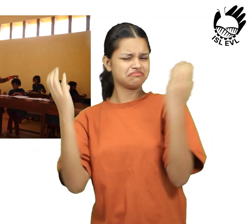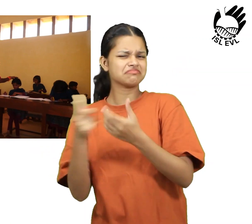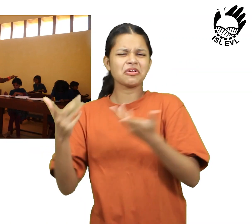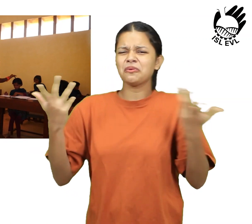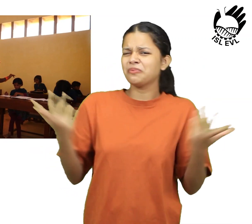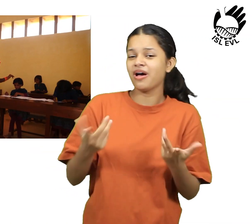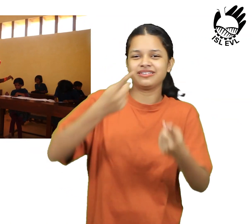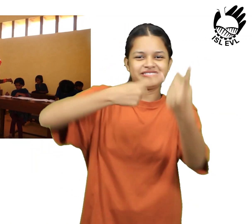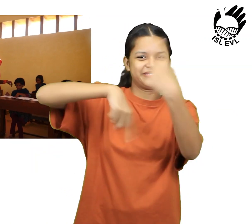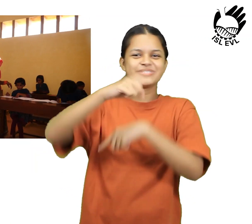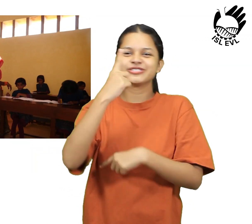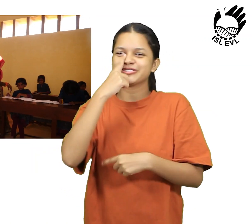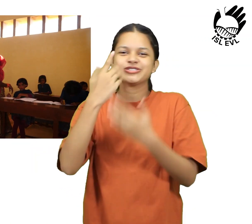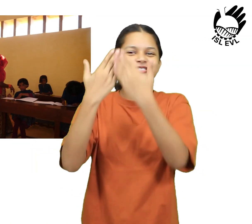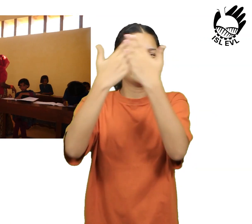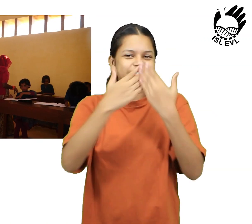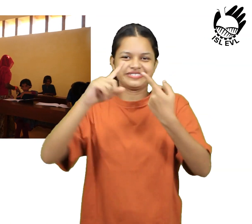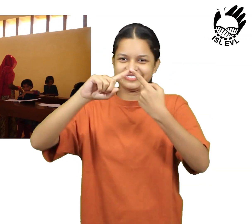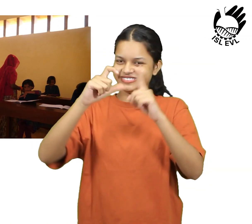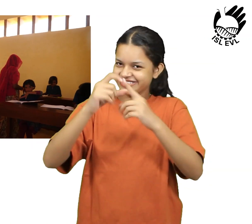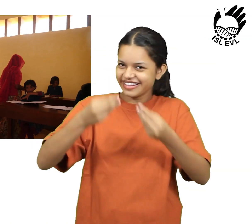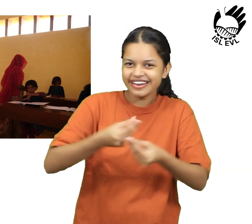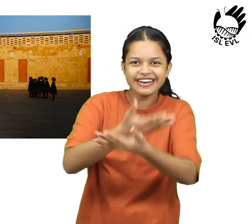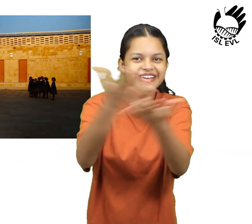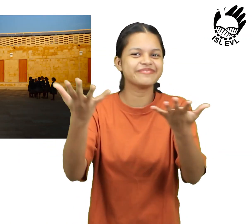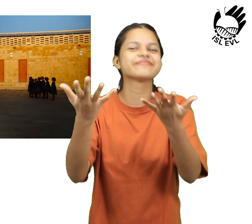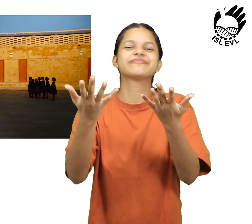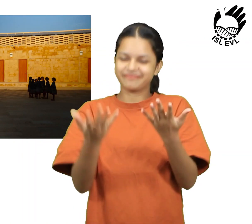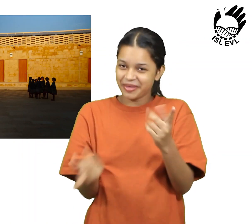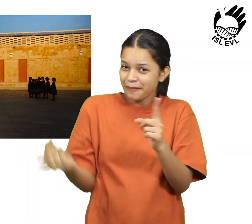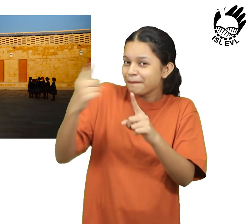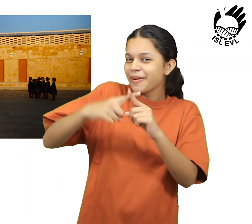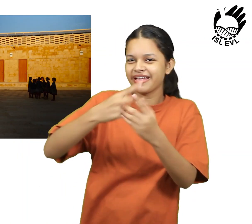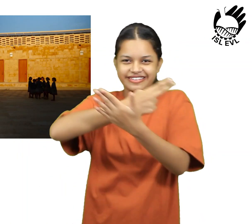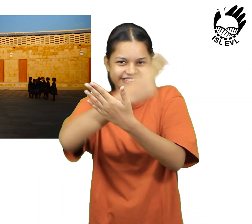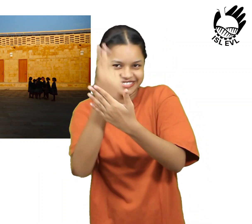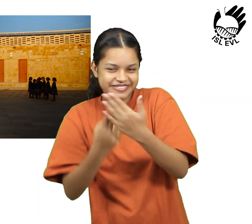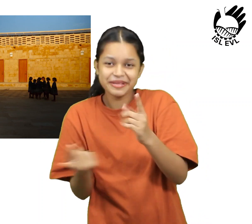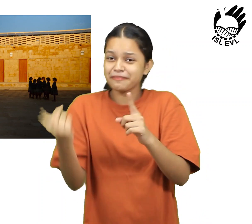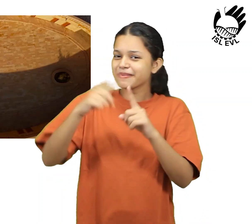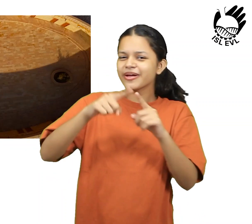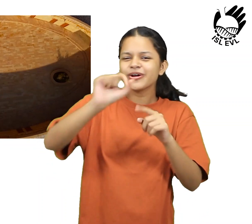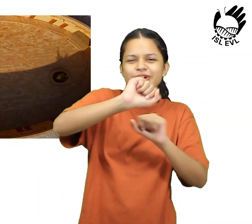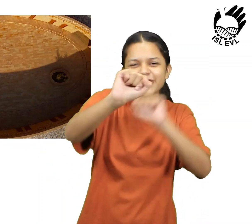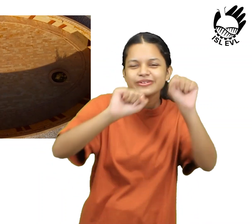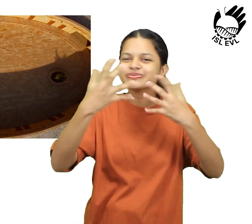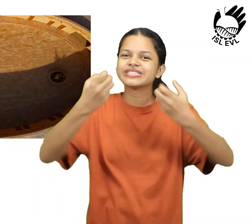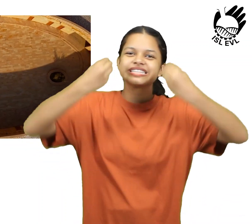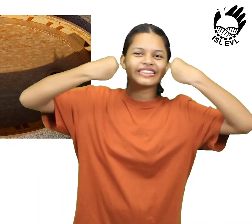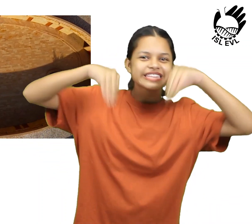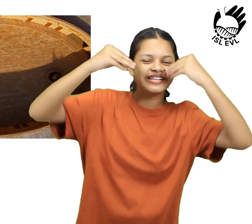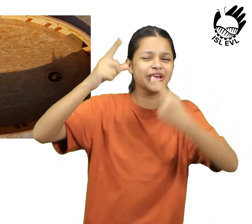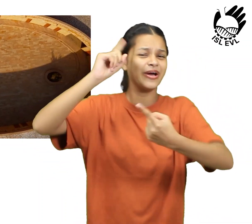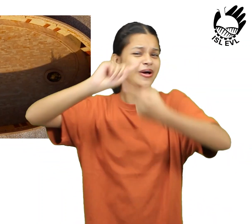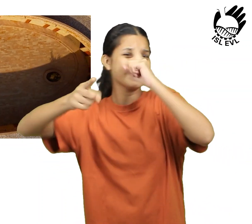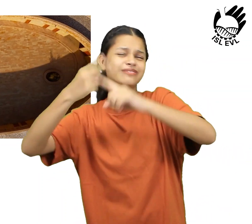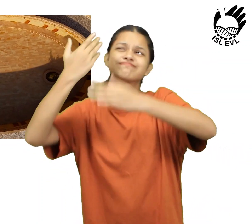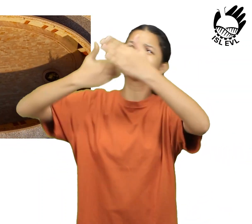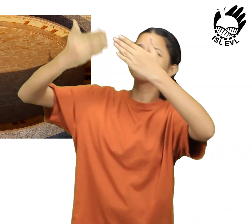to sell their crafts. The school also has a women cooperative that provides employment opportunities for local women.